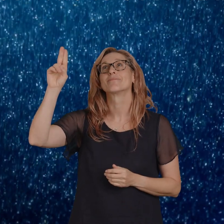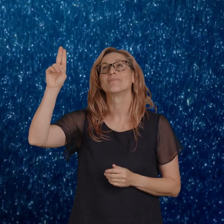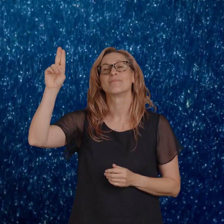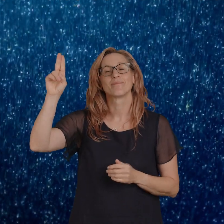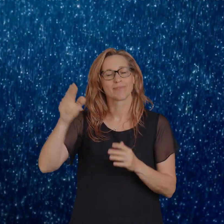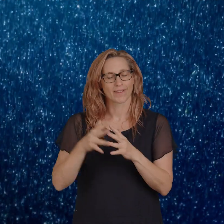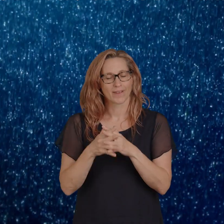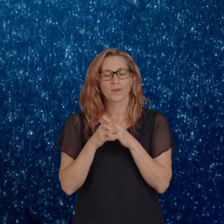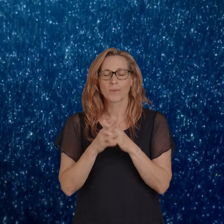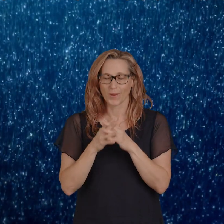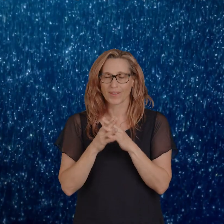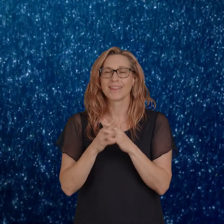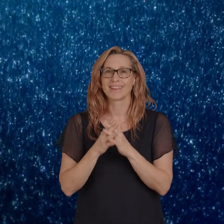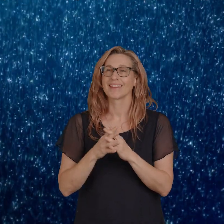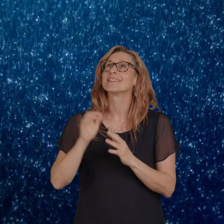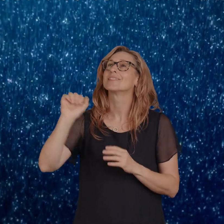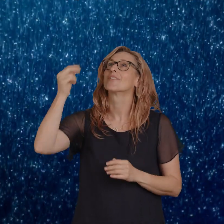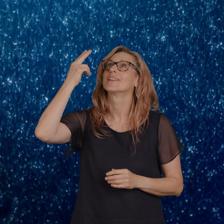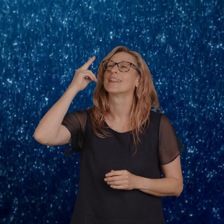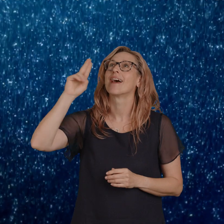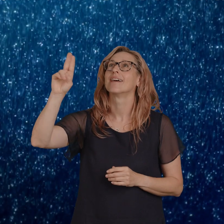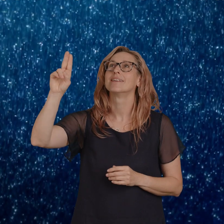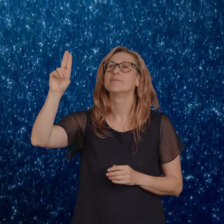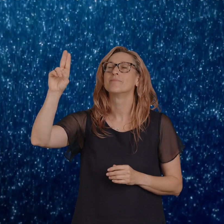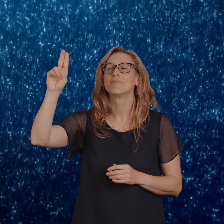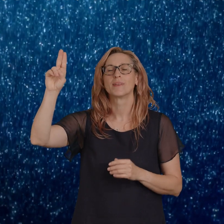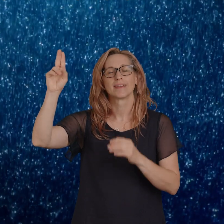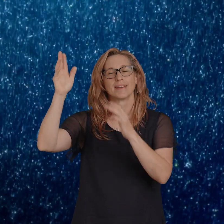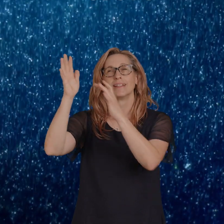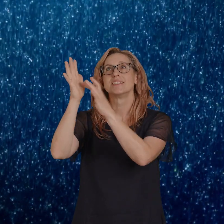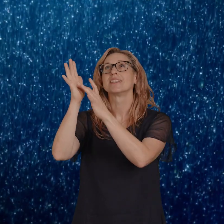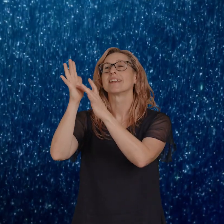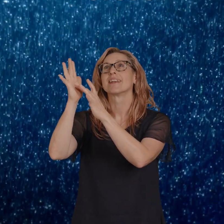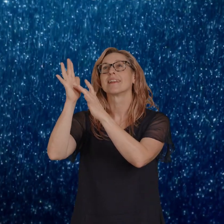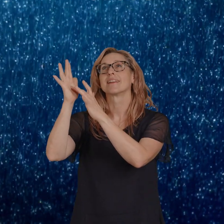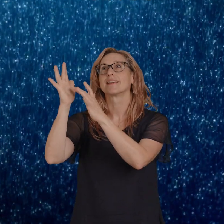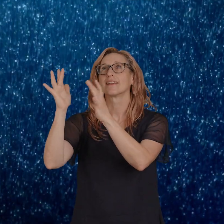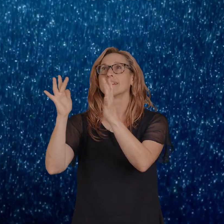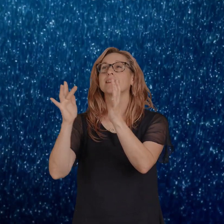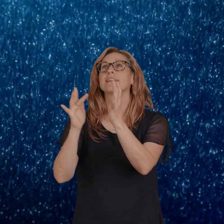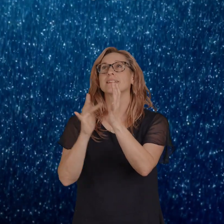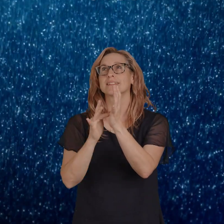Worthy is your name, Jesus.